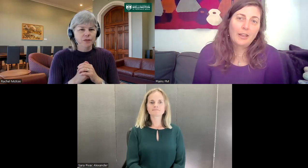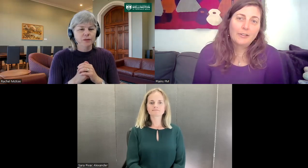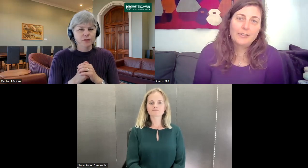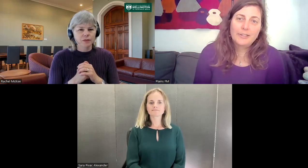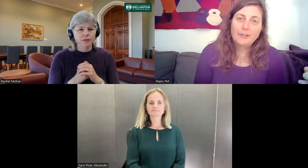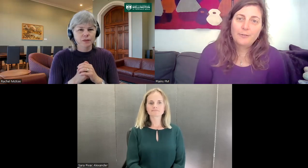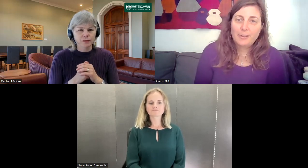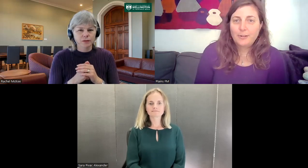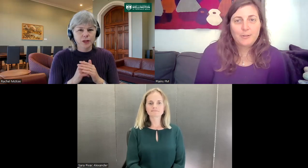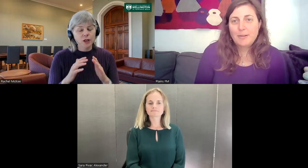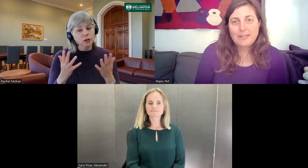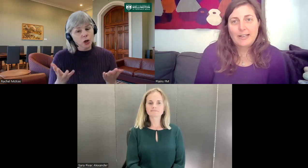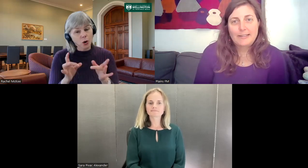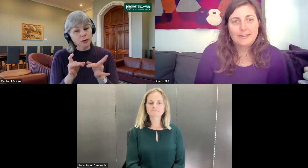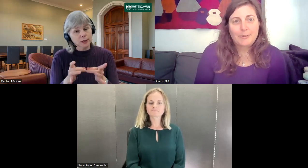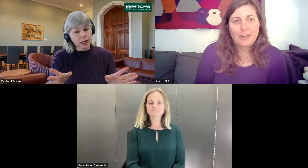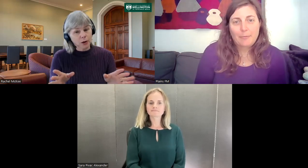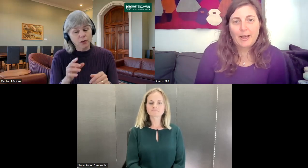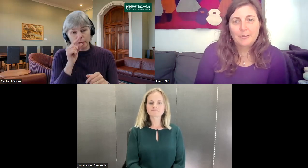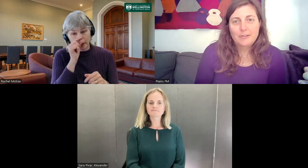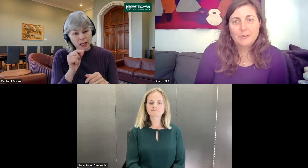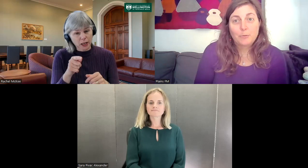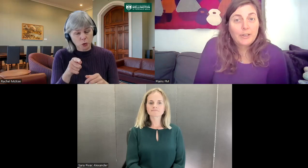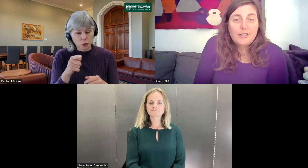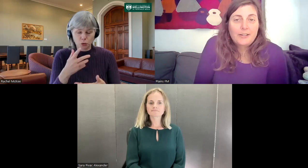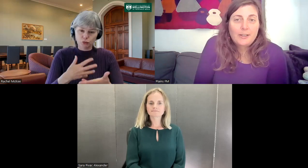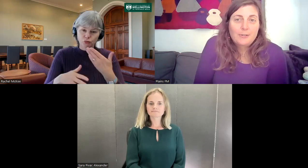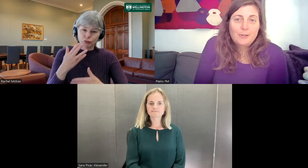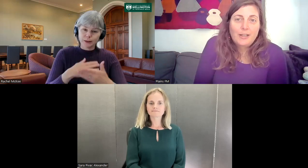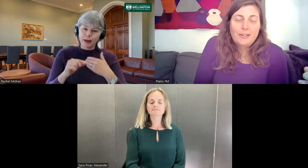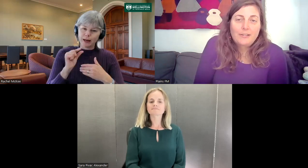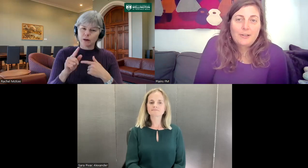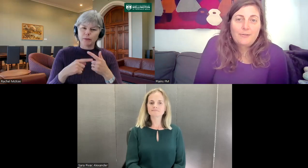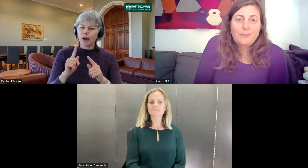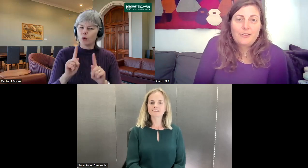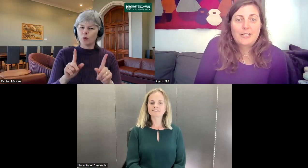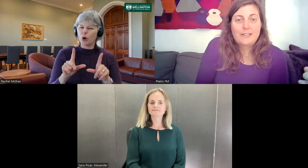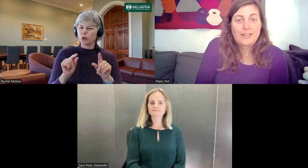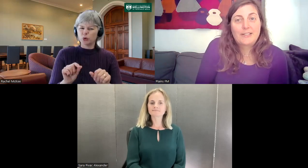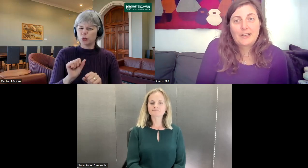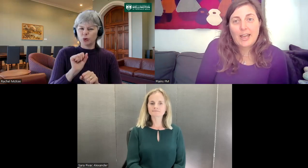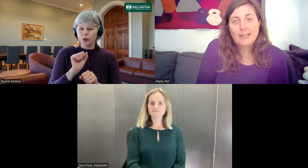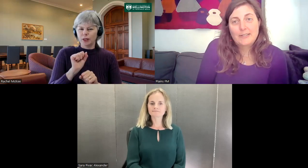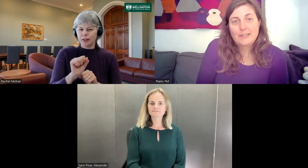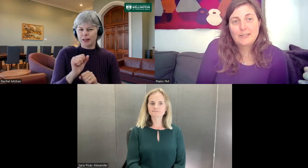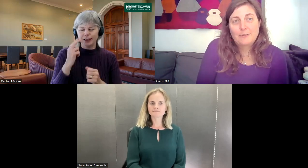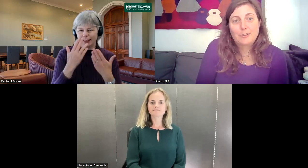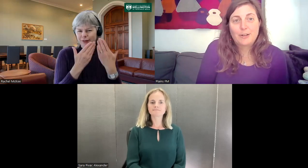To start off with, could you maybe tell us a little bit about what is it that you do in the Deaf Studies Centre at Victoria